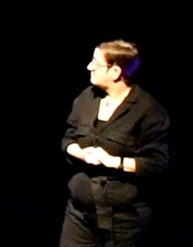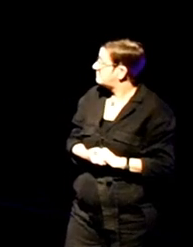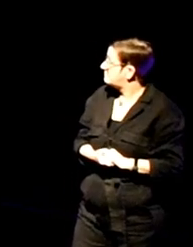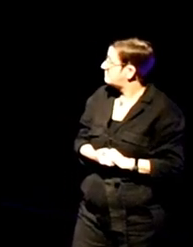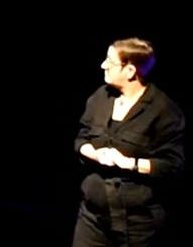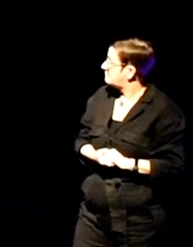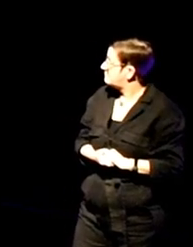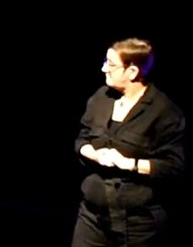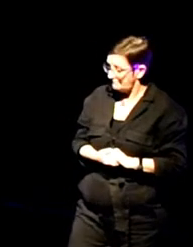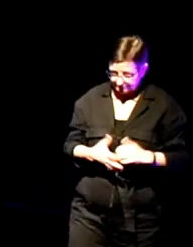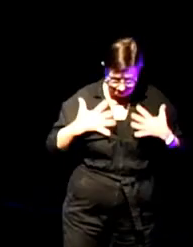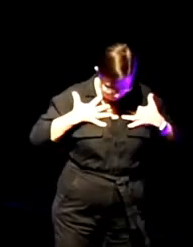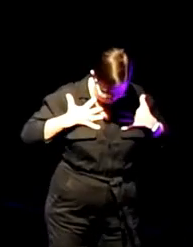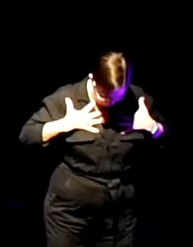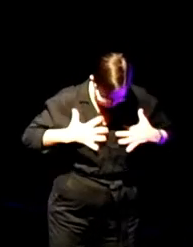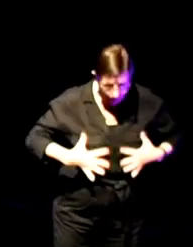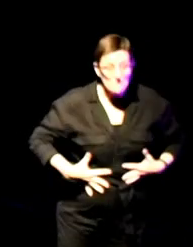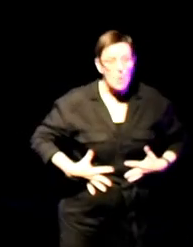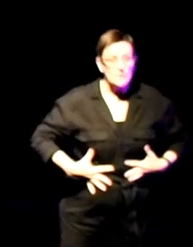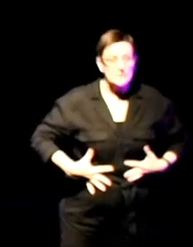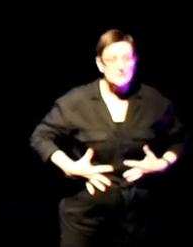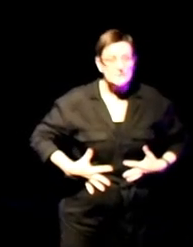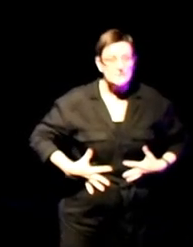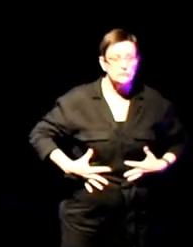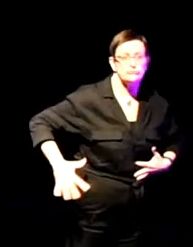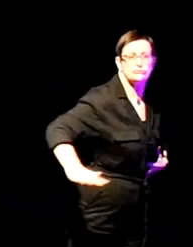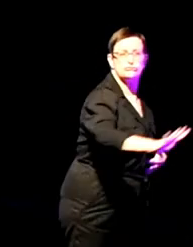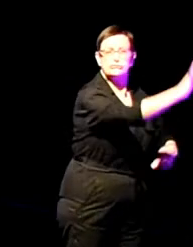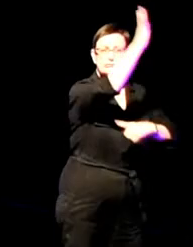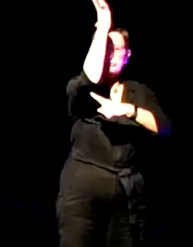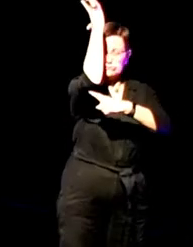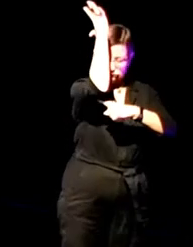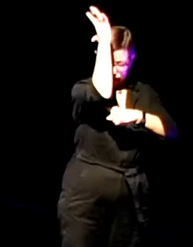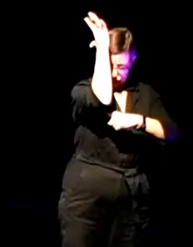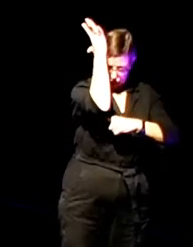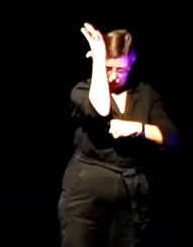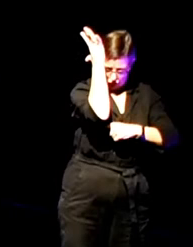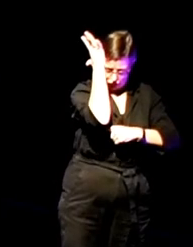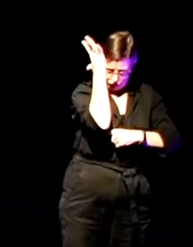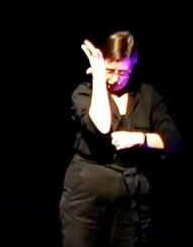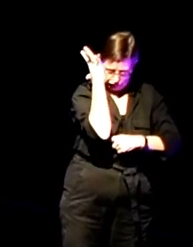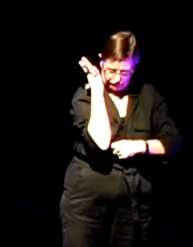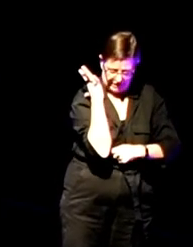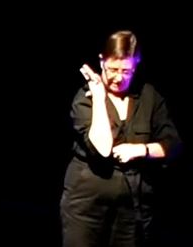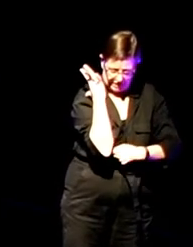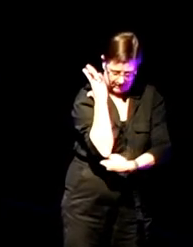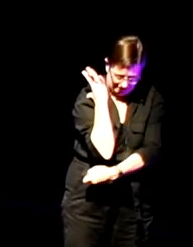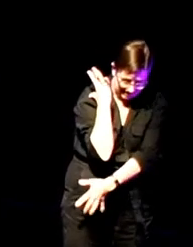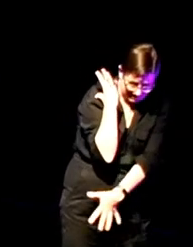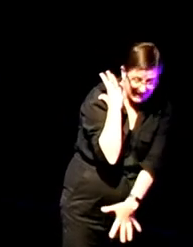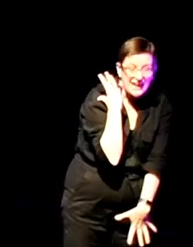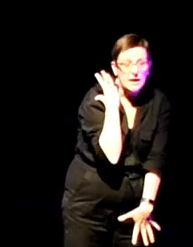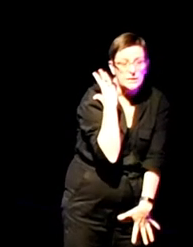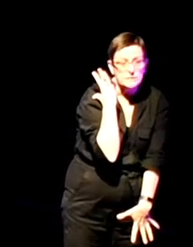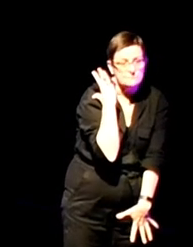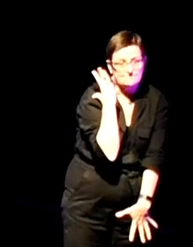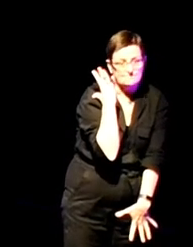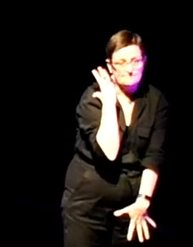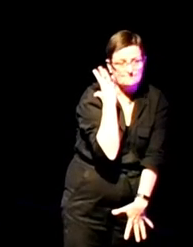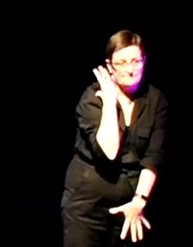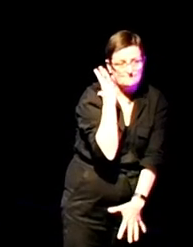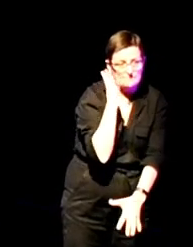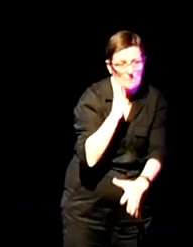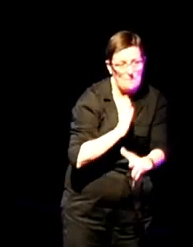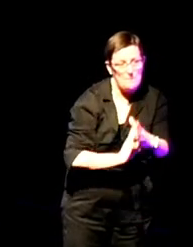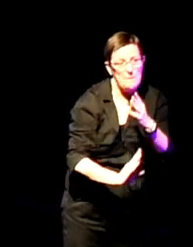My body is a tree. My body is not a tree. That was a metaphor.